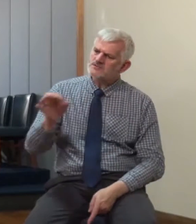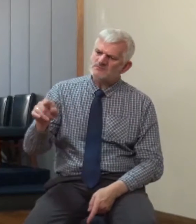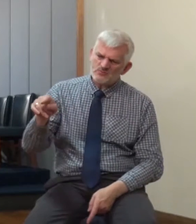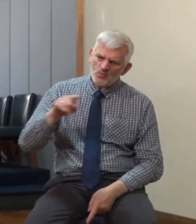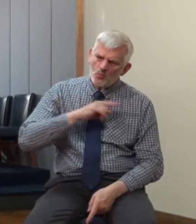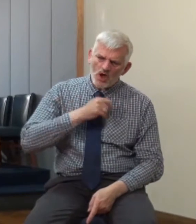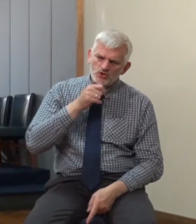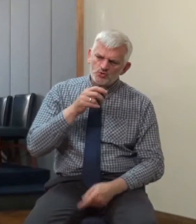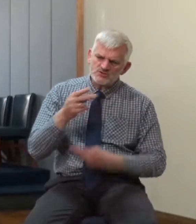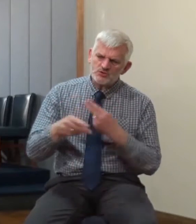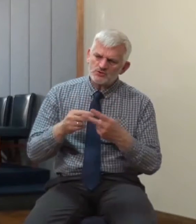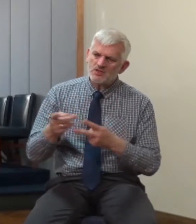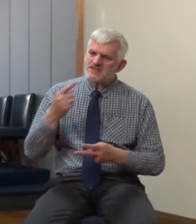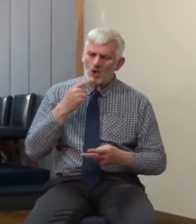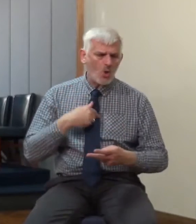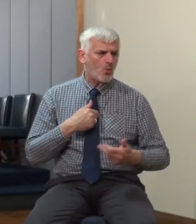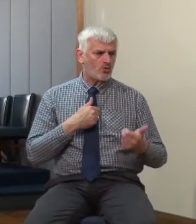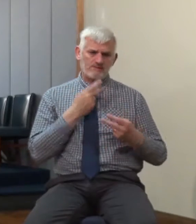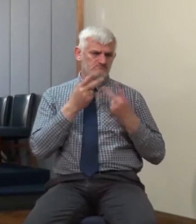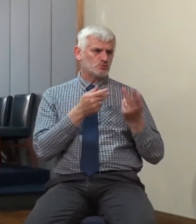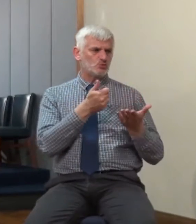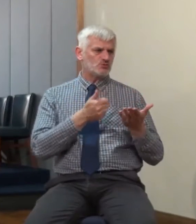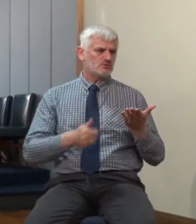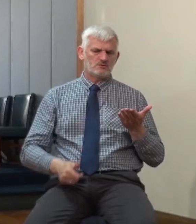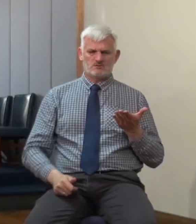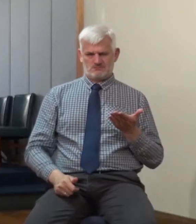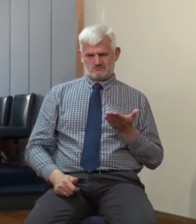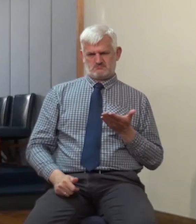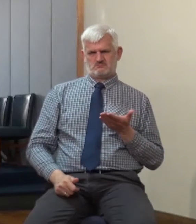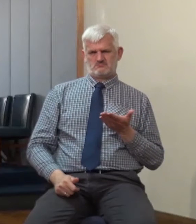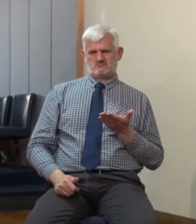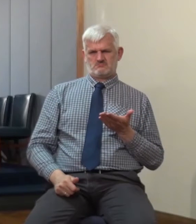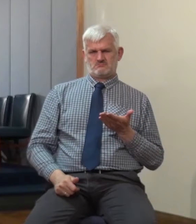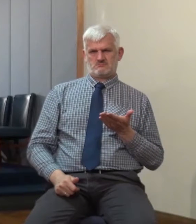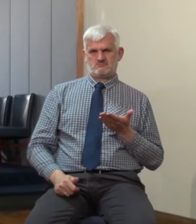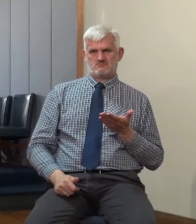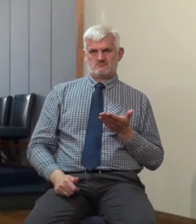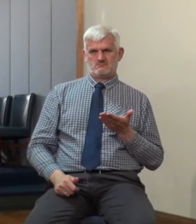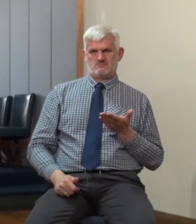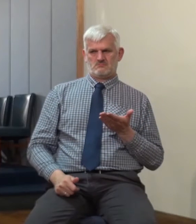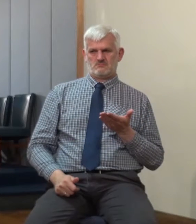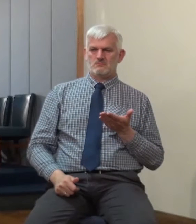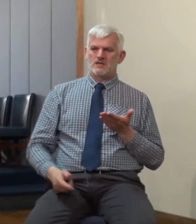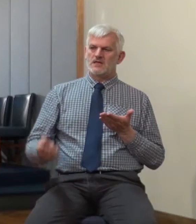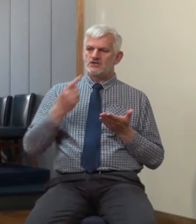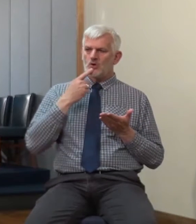think it was particularly sound it was pretty weak however he said it isn't veritable it's sound so I use